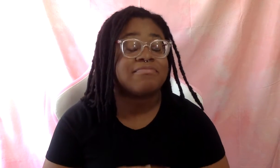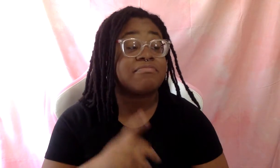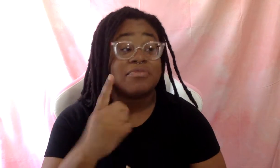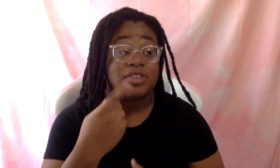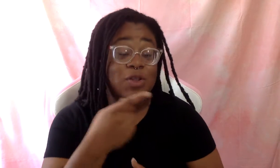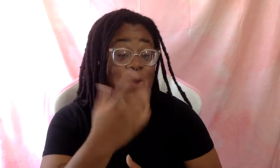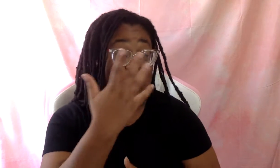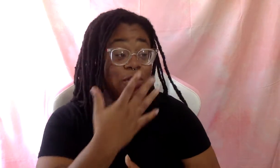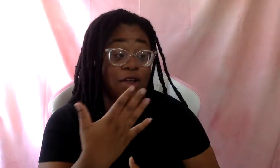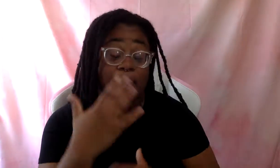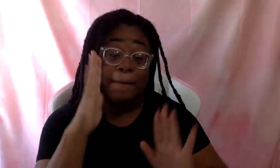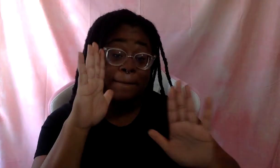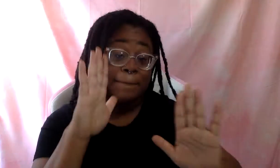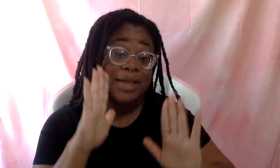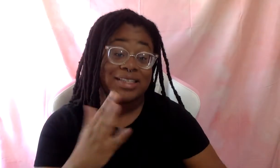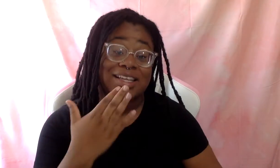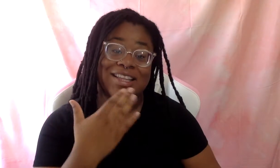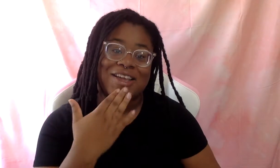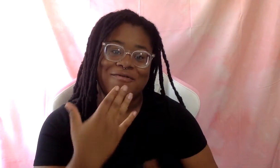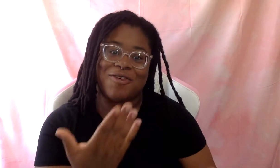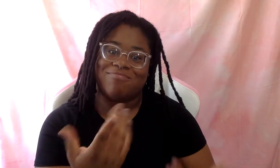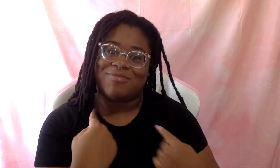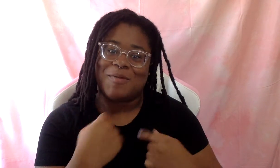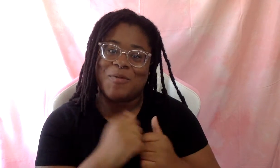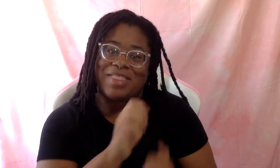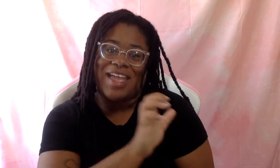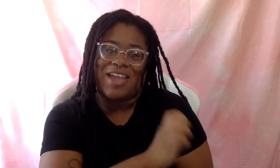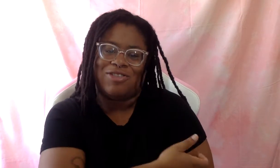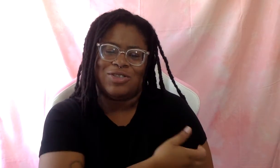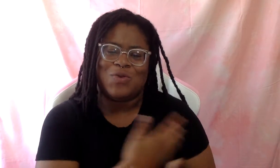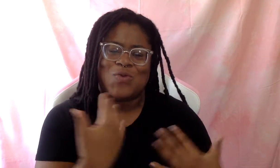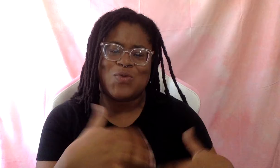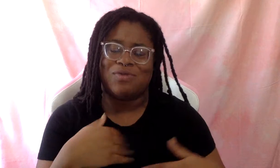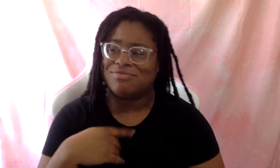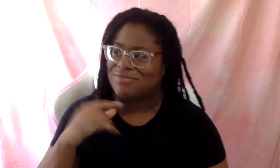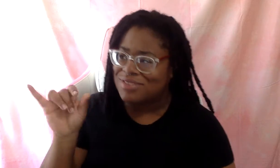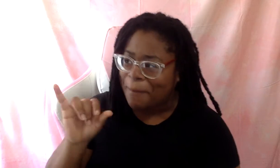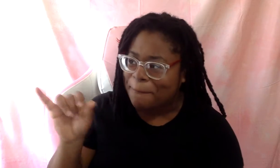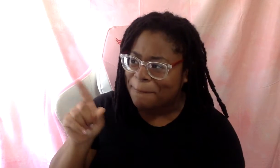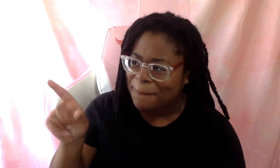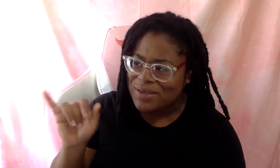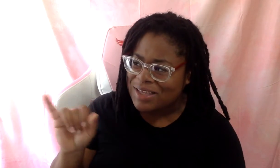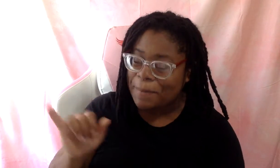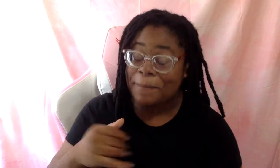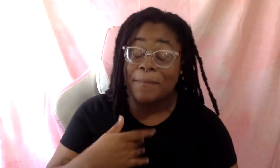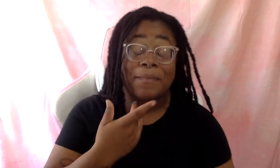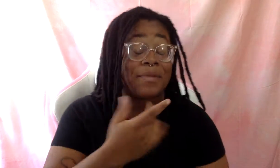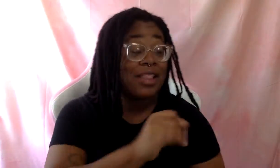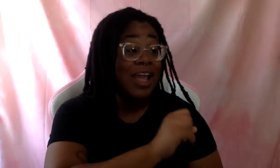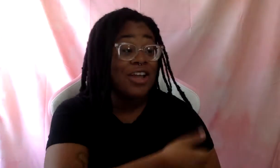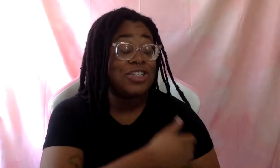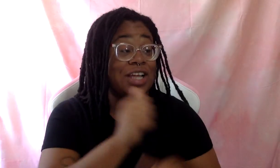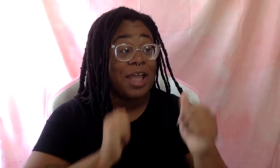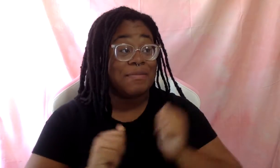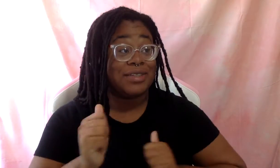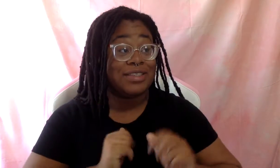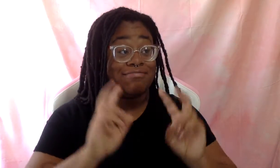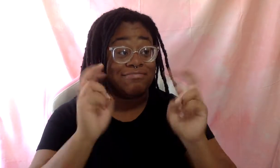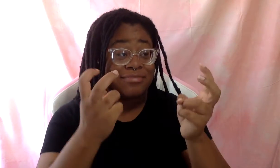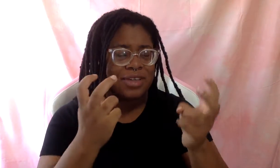look amazing, so thank you for bringing that energy here. So do you. And the energy of the episode title, um, why are we